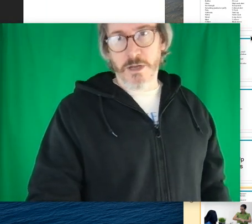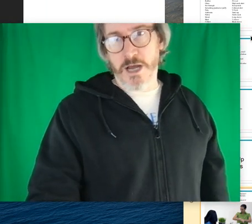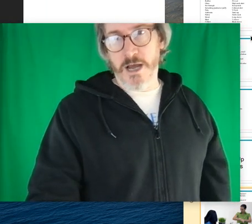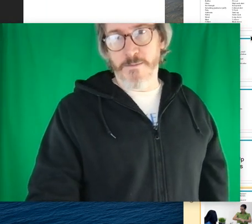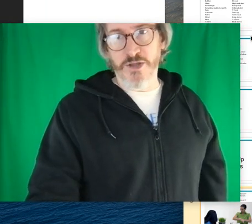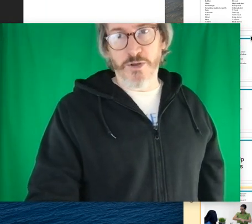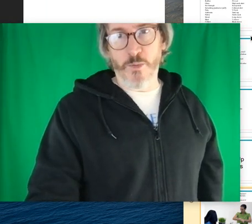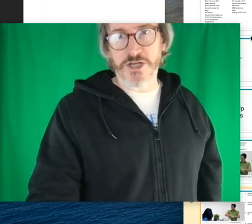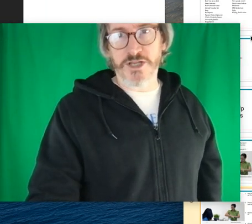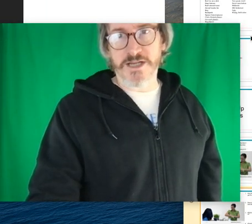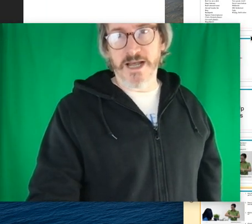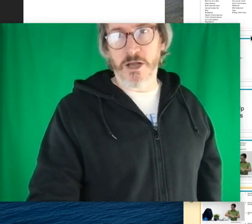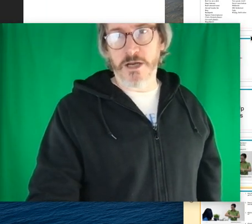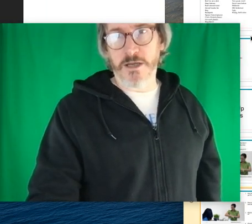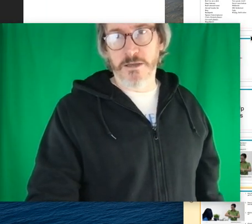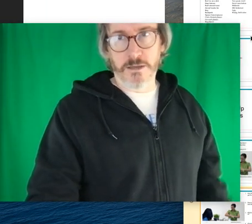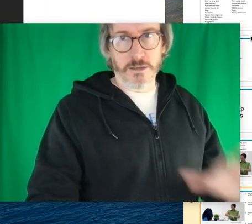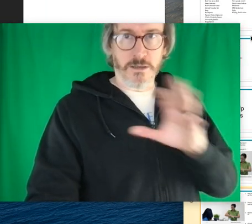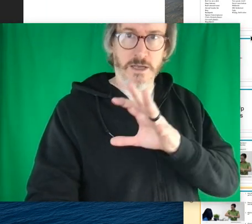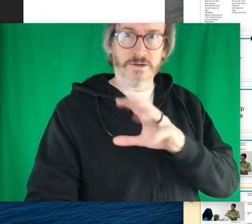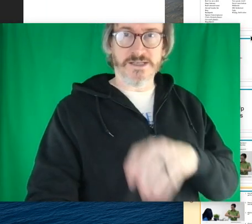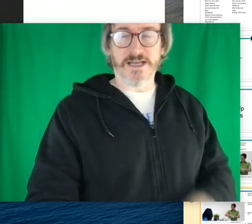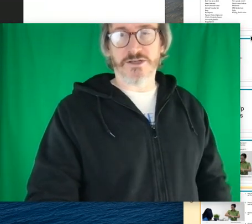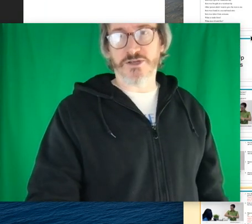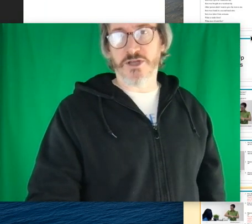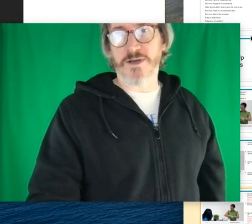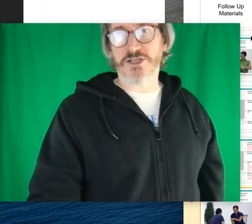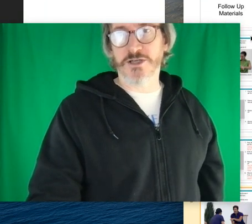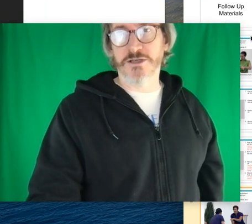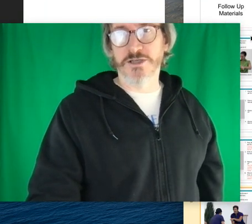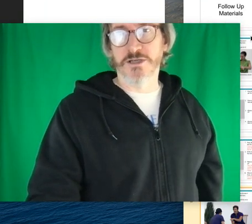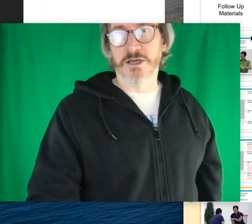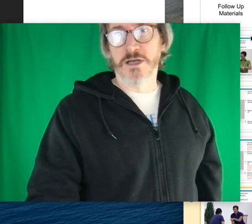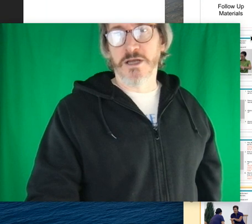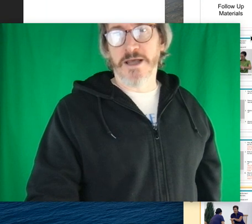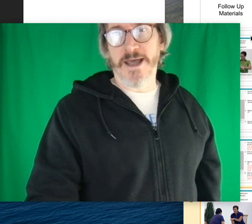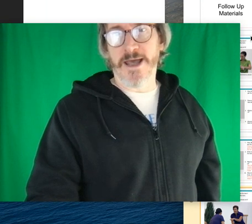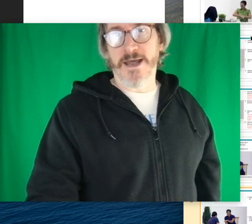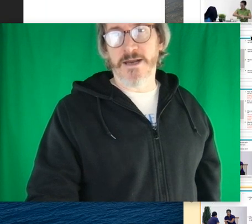but you can watch the dialogue and there's the answers to the questions